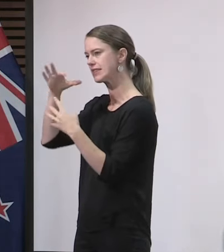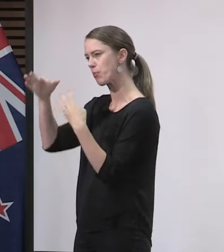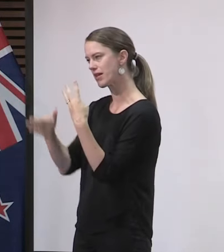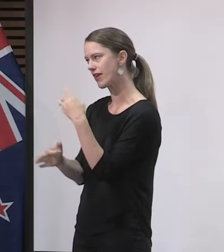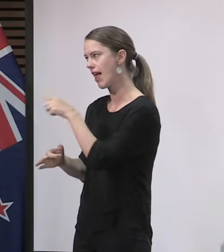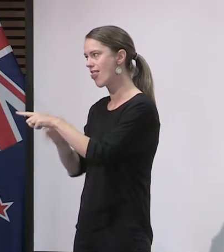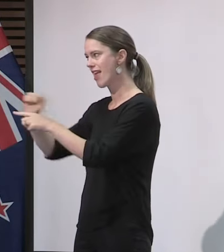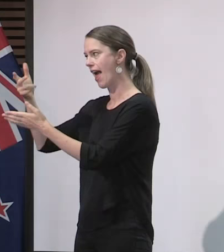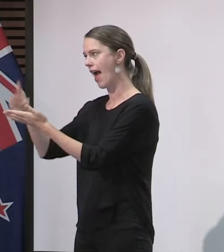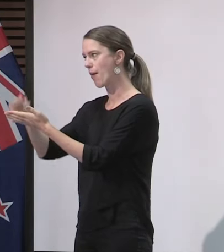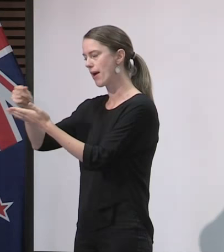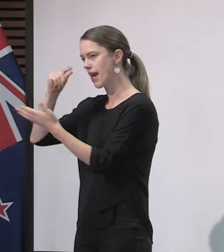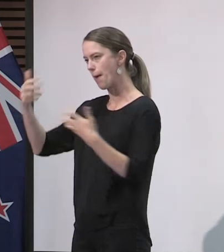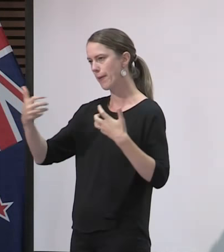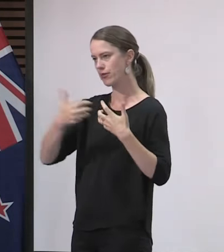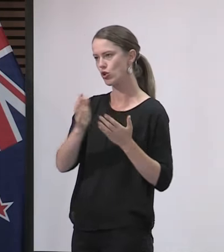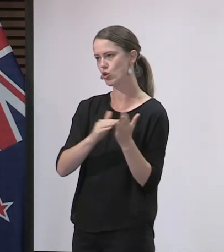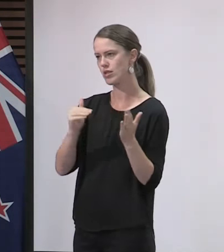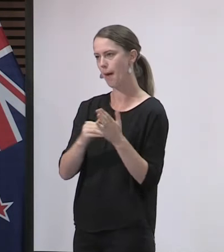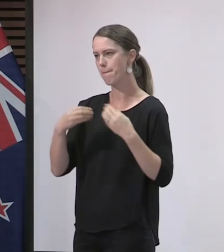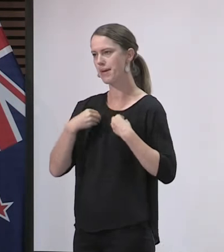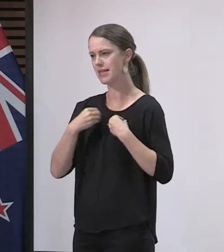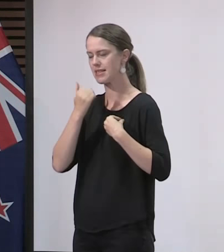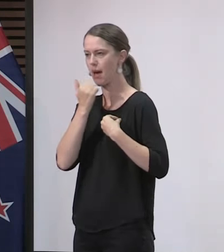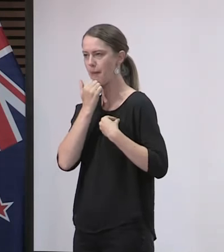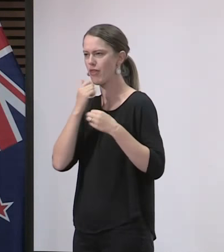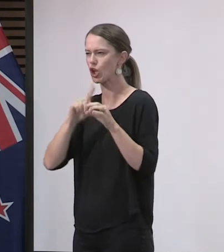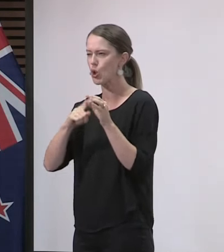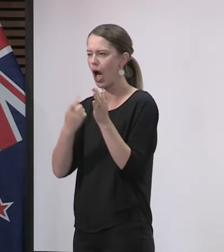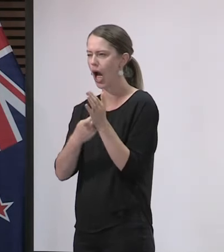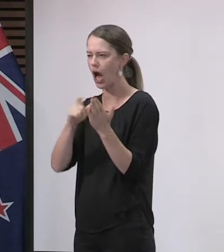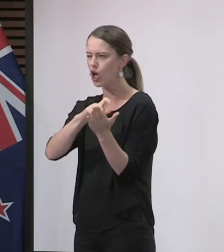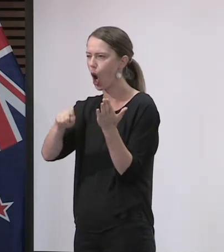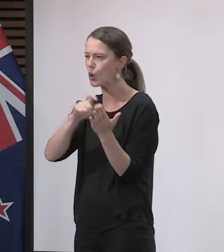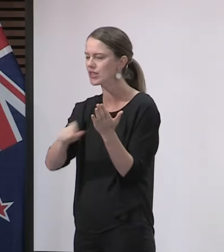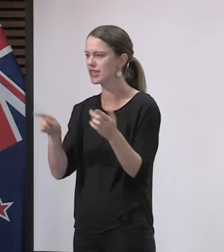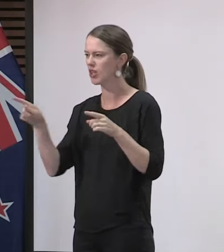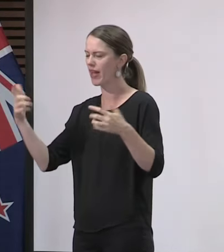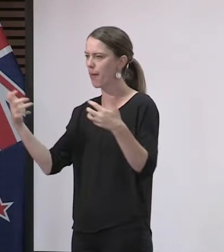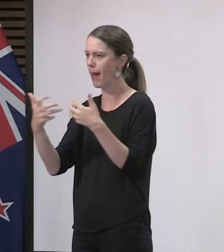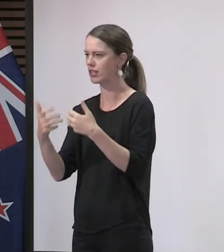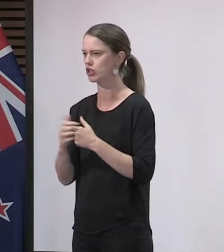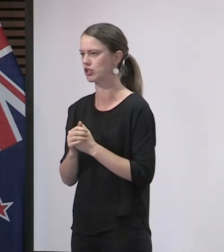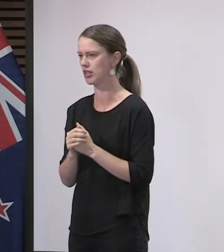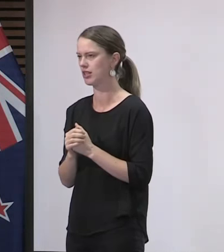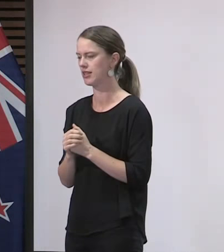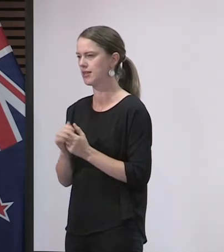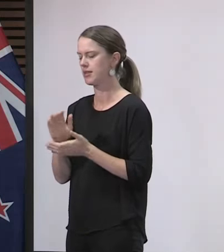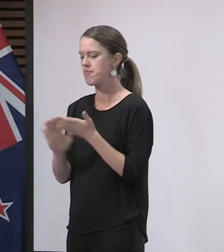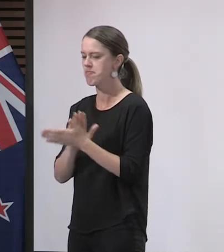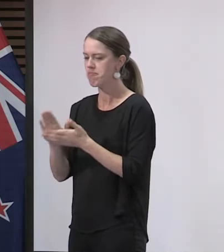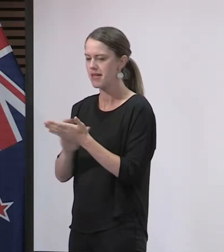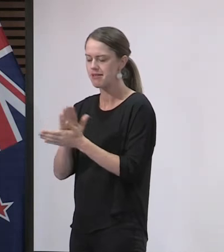app use that single New Zealand business number related QR code. So there will be only then a need for businesses